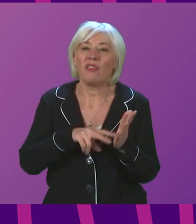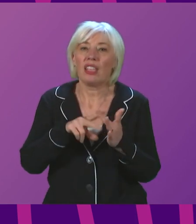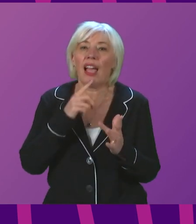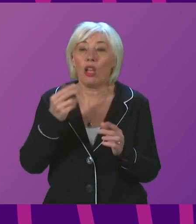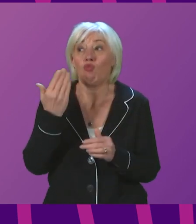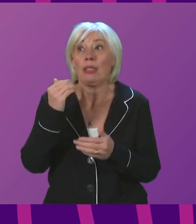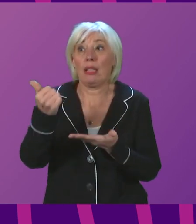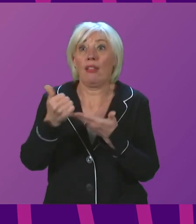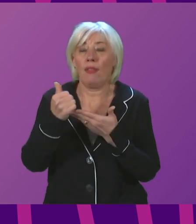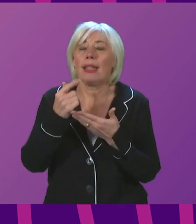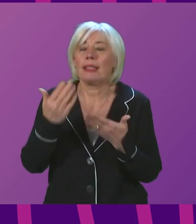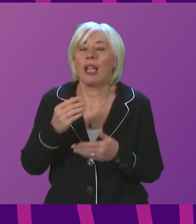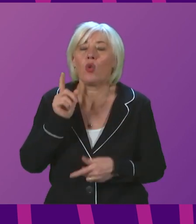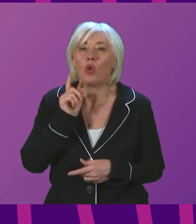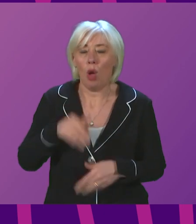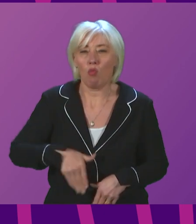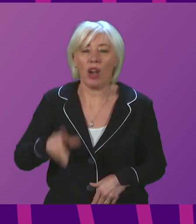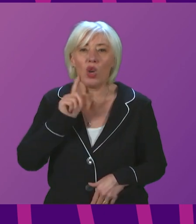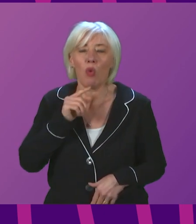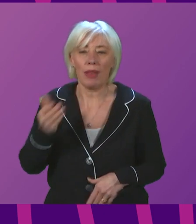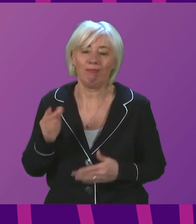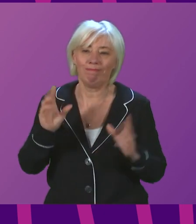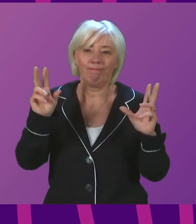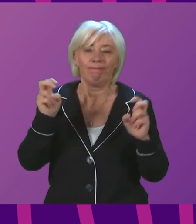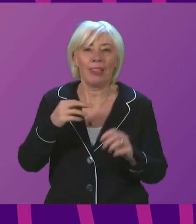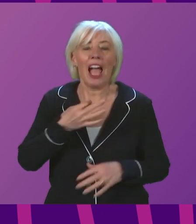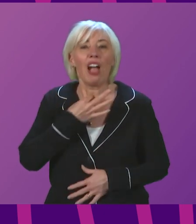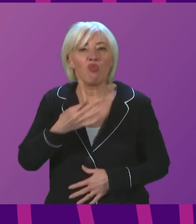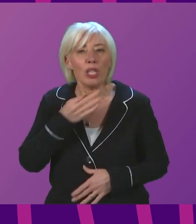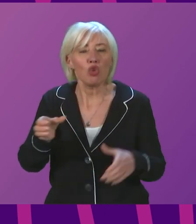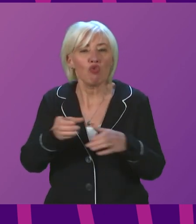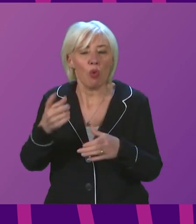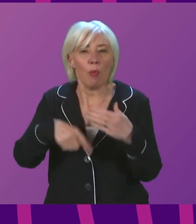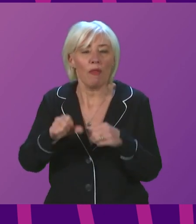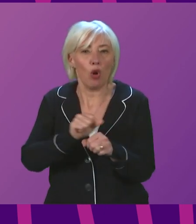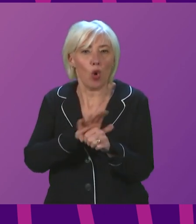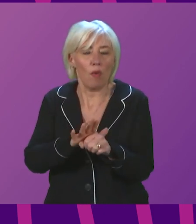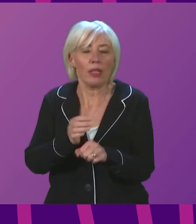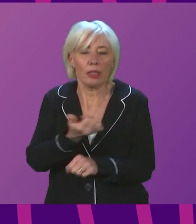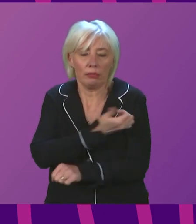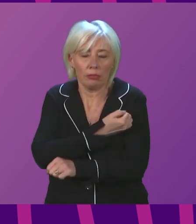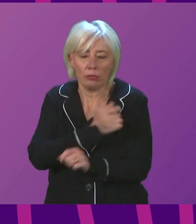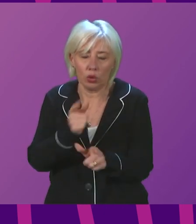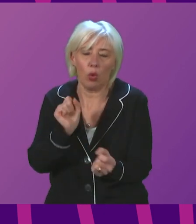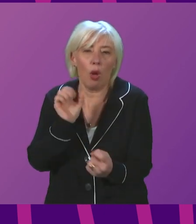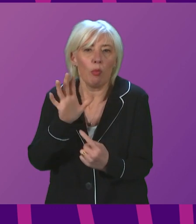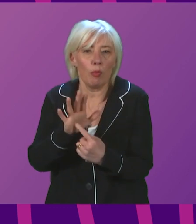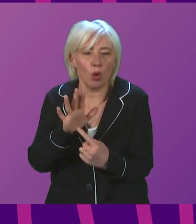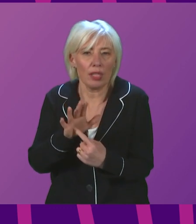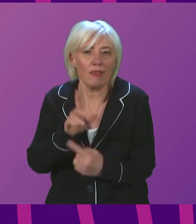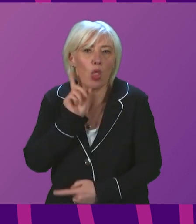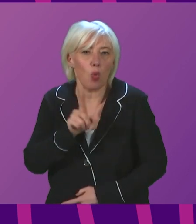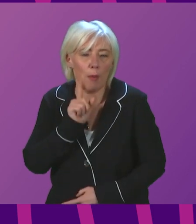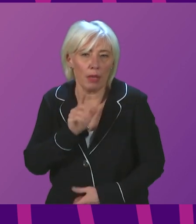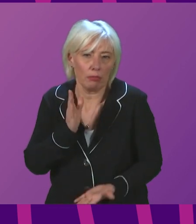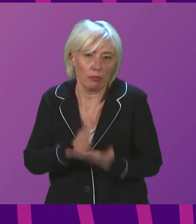advice which moved pregnant women into the at-risk group for Covid vaccination. I think that demonstrates the importance of women